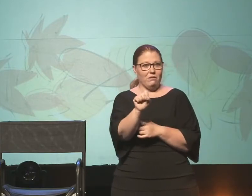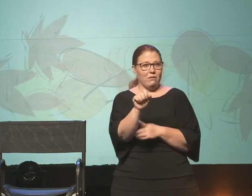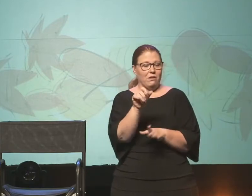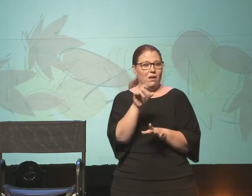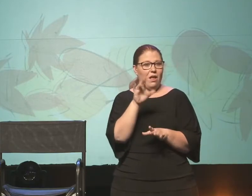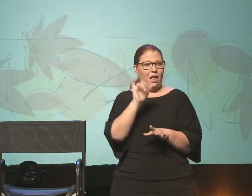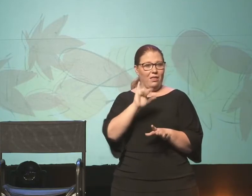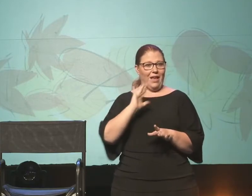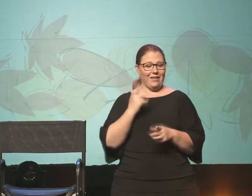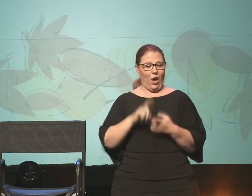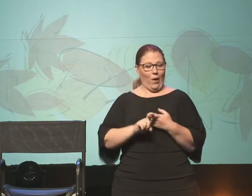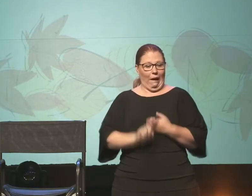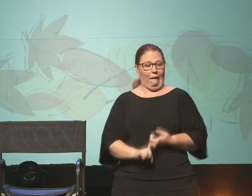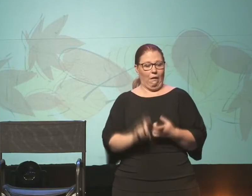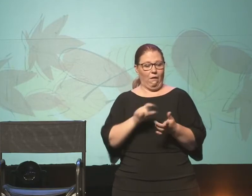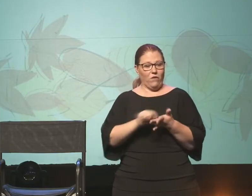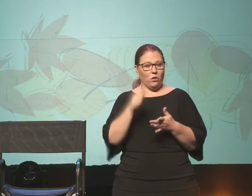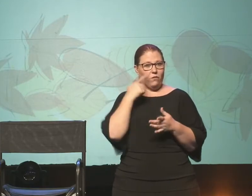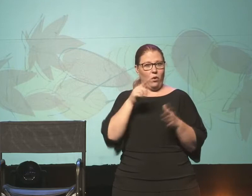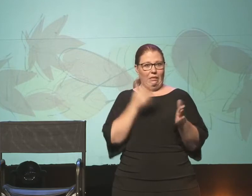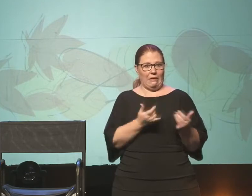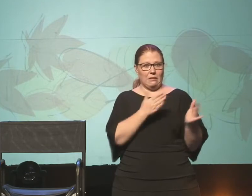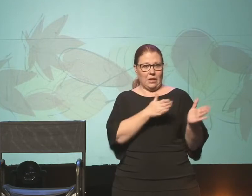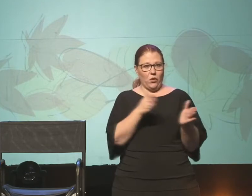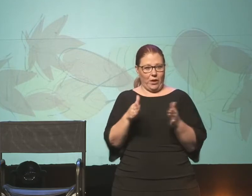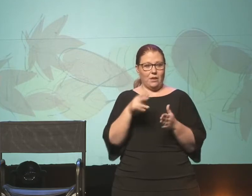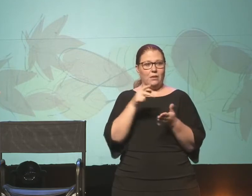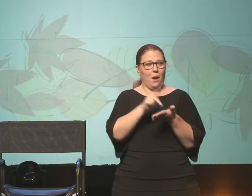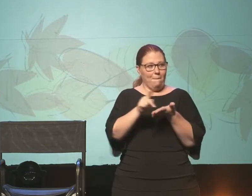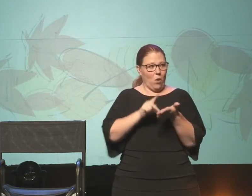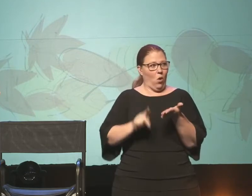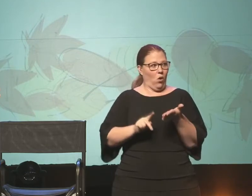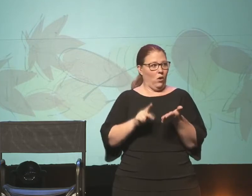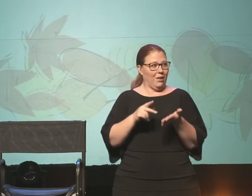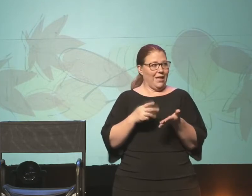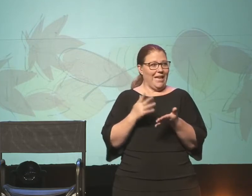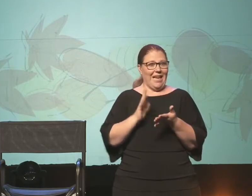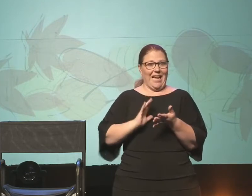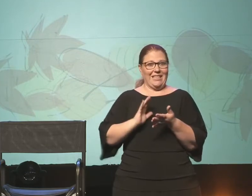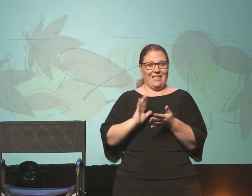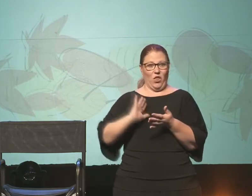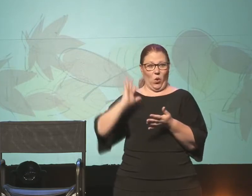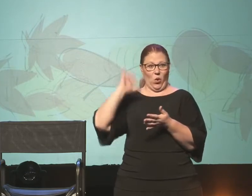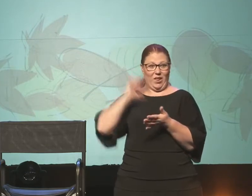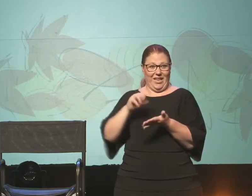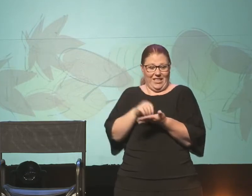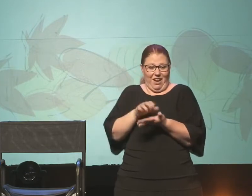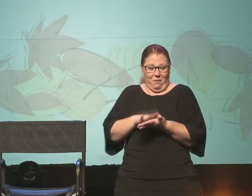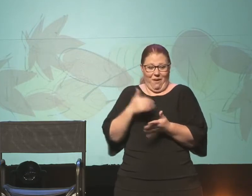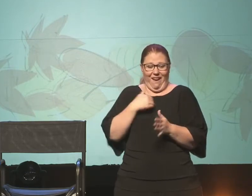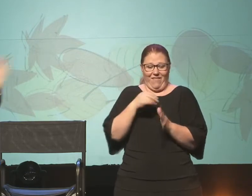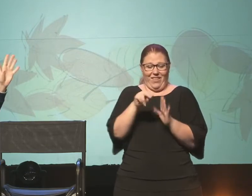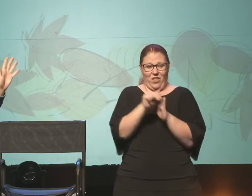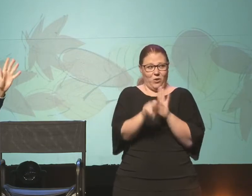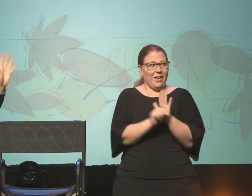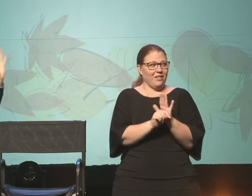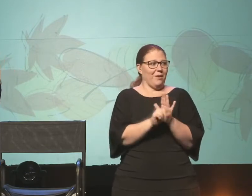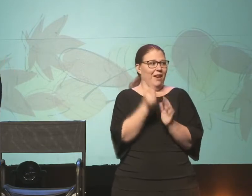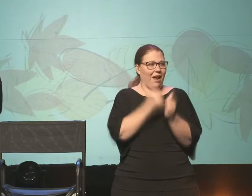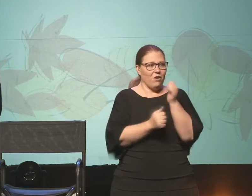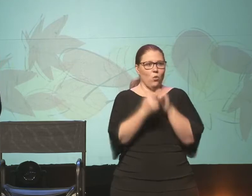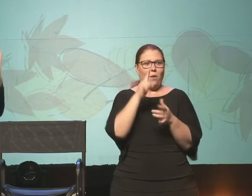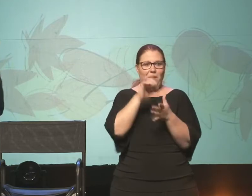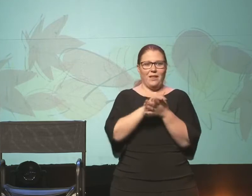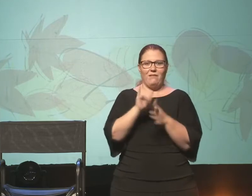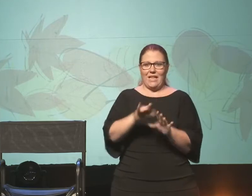This is our anchor verse for this series. Paul, this is the earliest document we have in the New Testament, by the way. Everybody believes